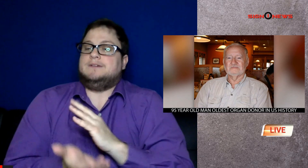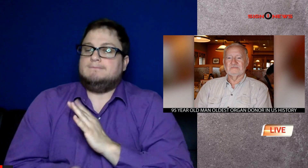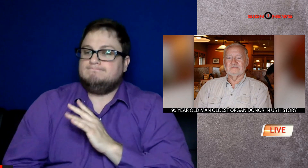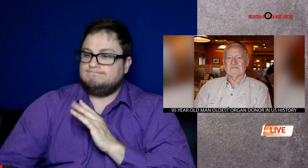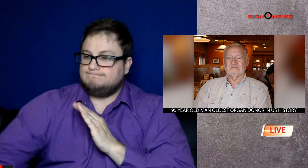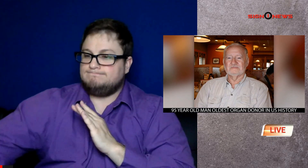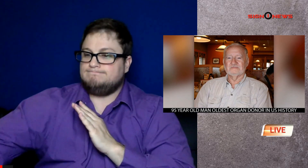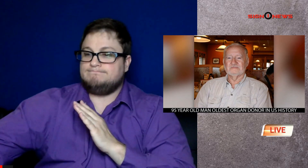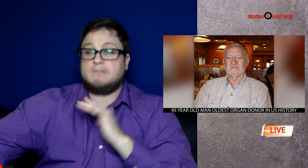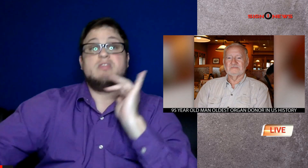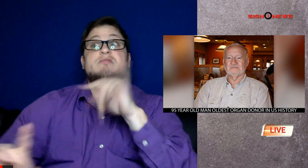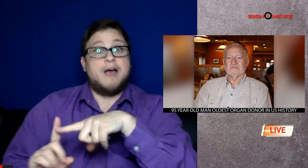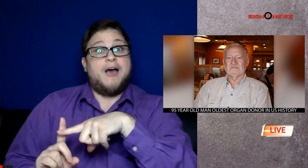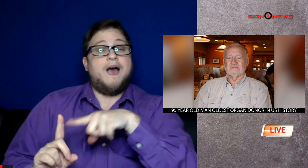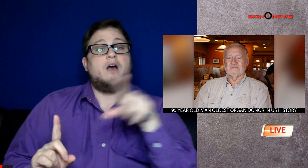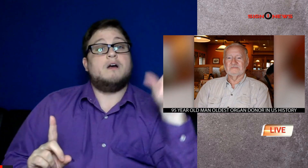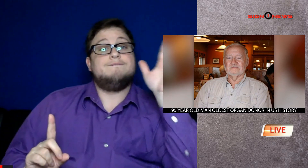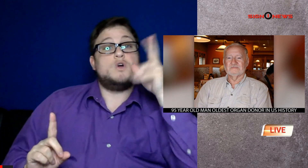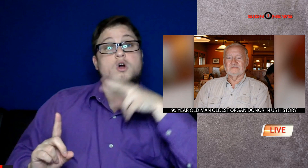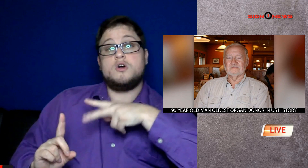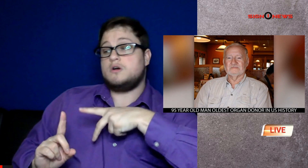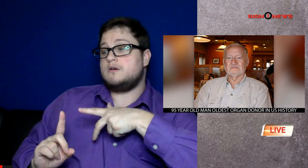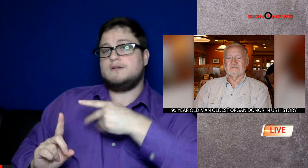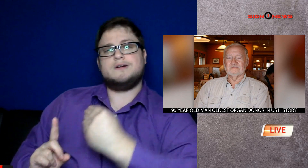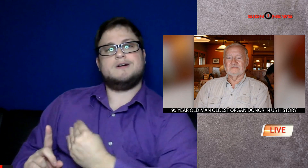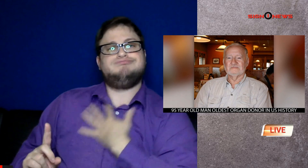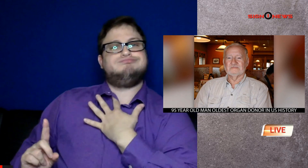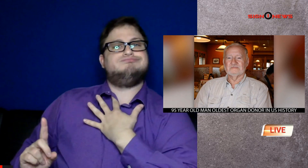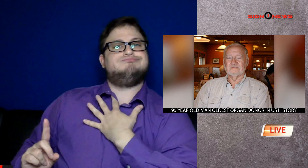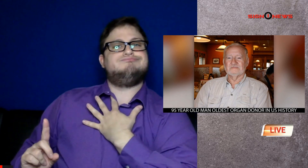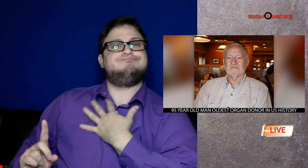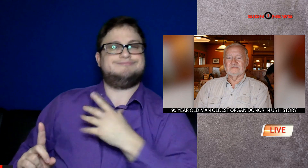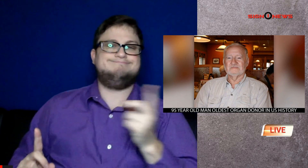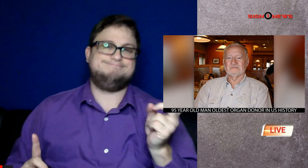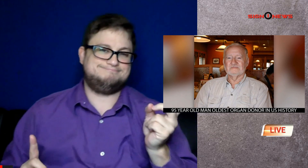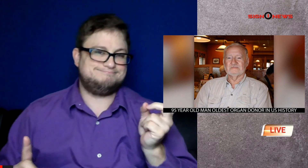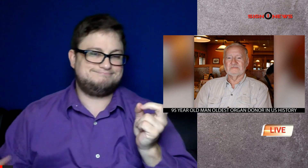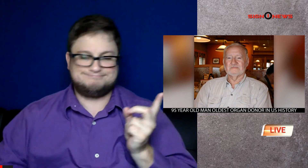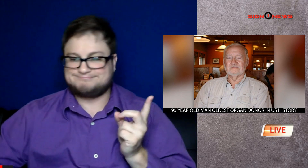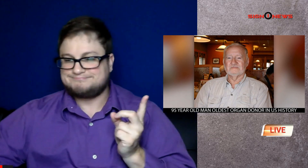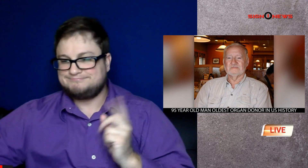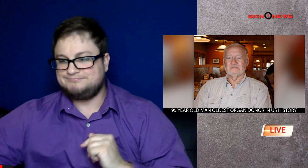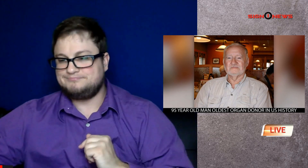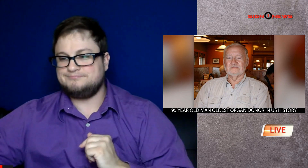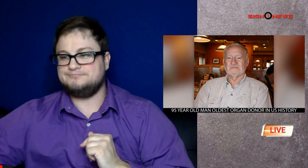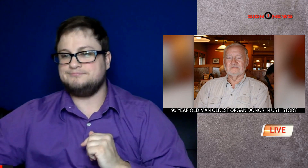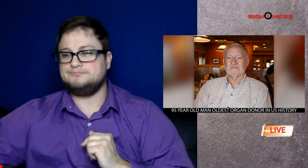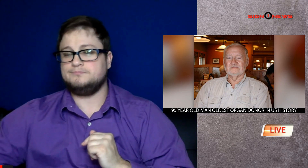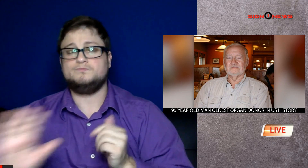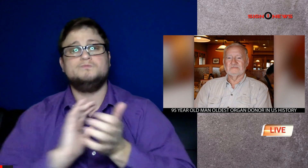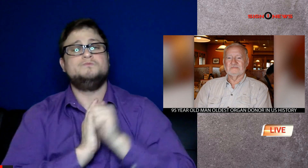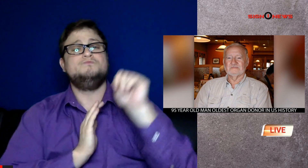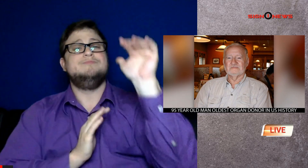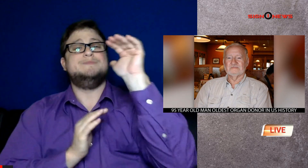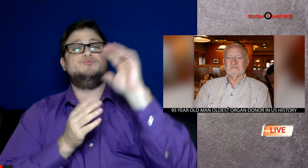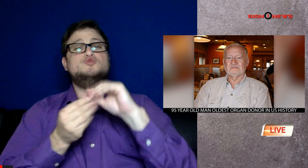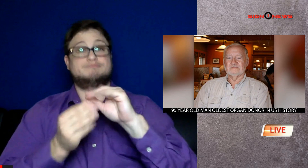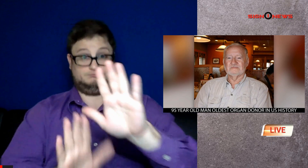donations from his son helped 75 people and his corneas restored site to two others